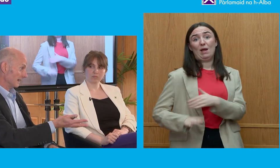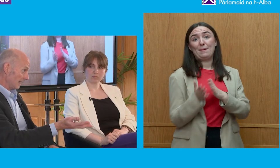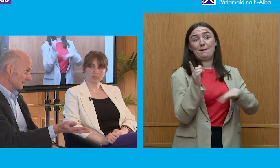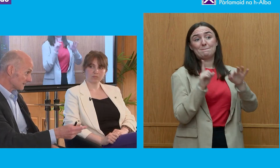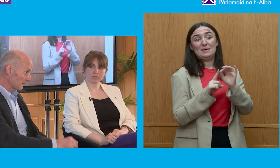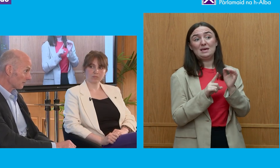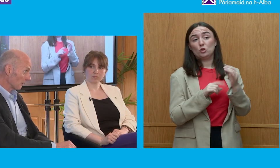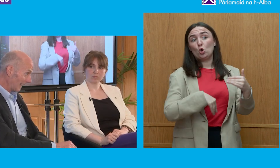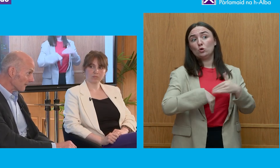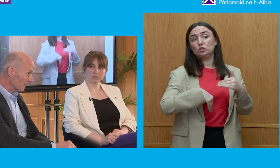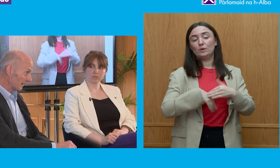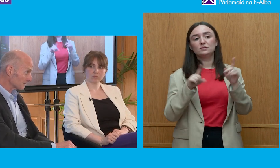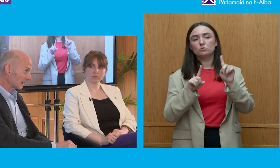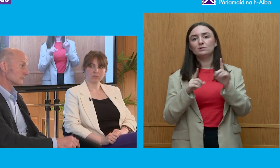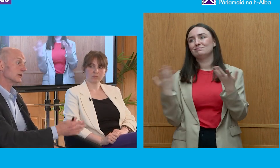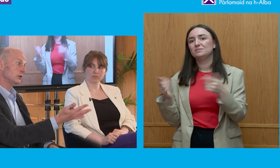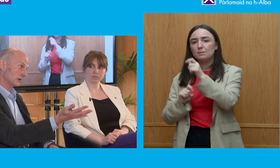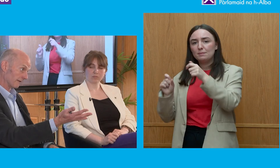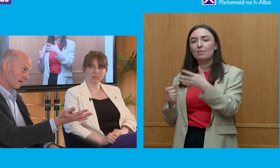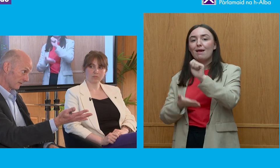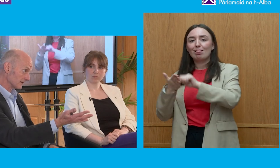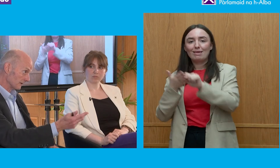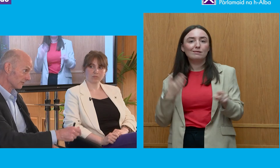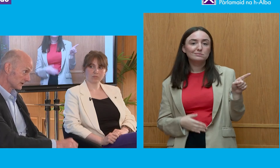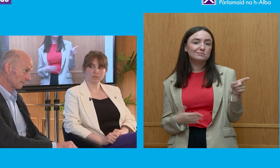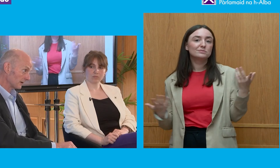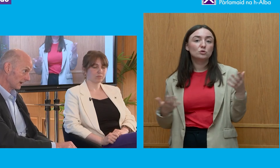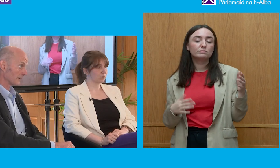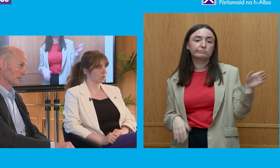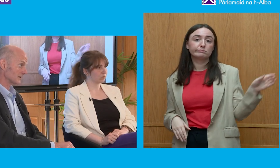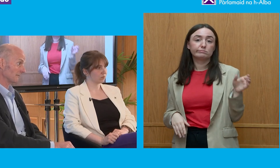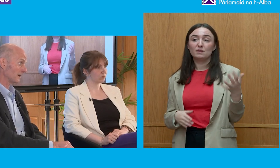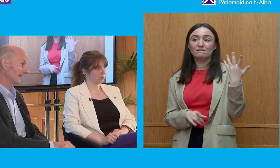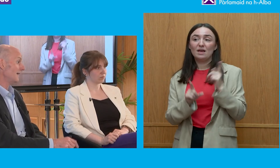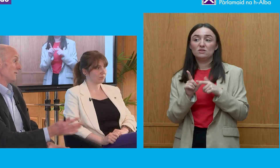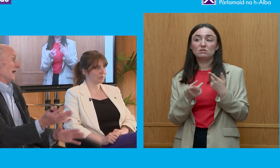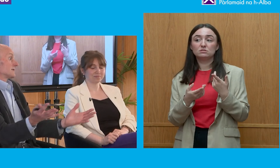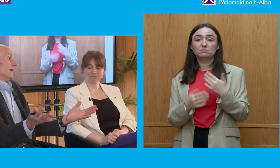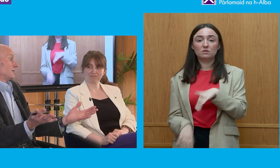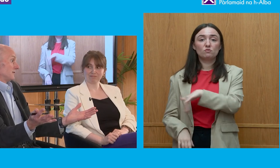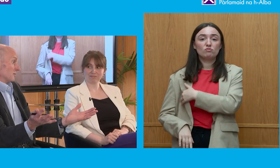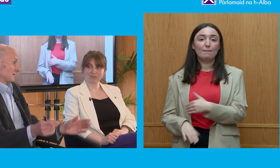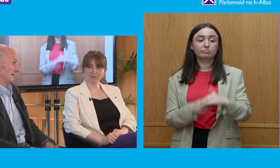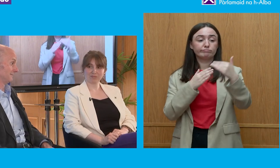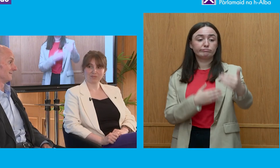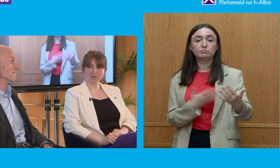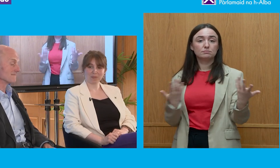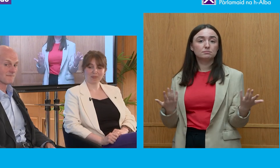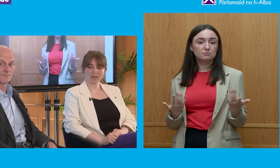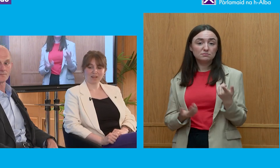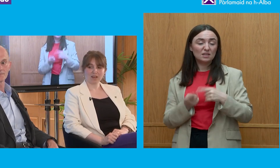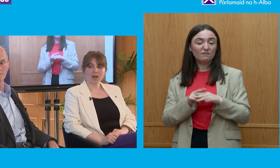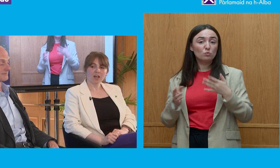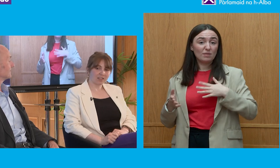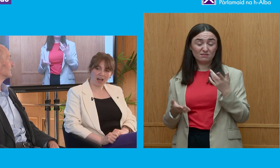ultimately it is the people who elect them that have to be accountable so you do get five years of being a rubbish MP if you're a rubbish MP but that's the nature of democracy Alex